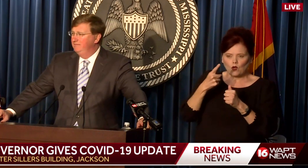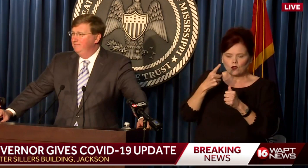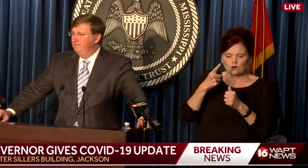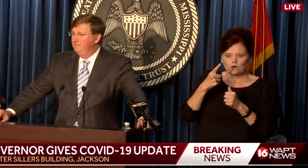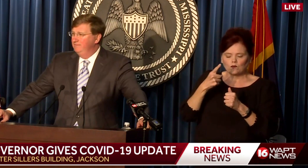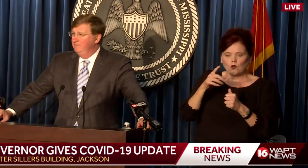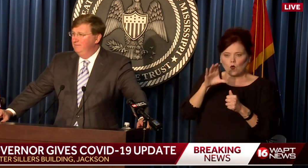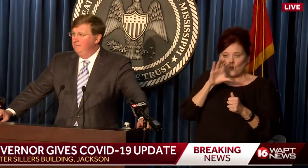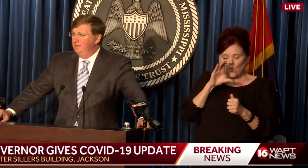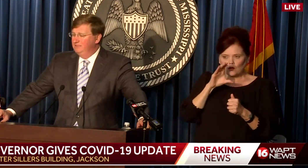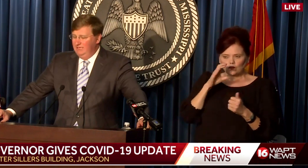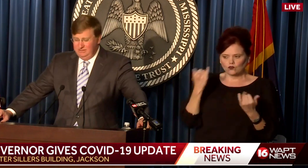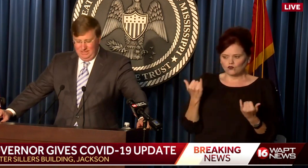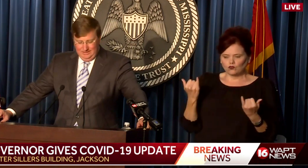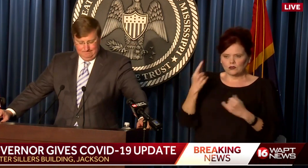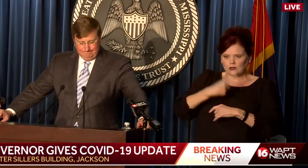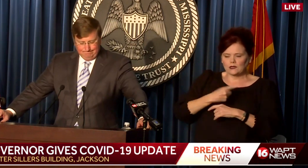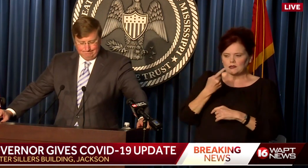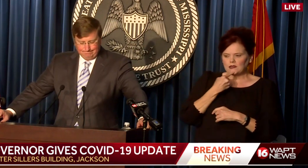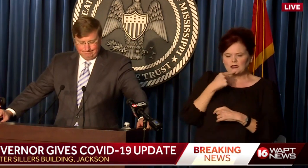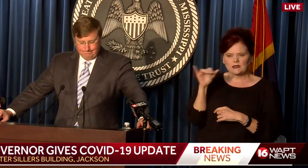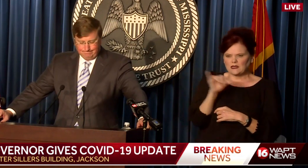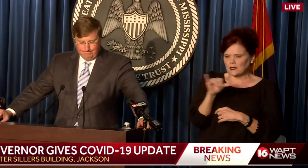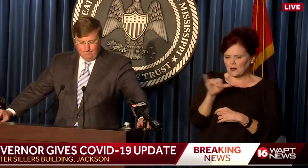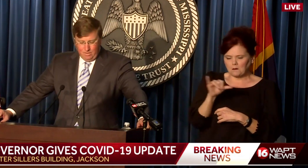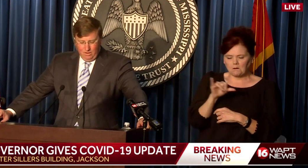today can say the same.